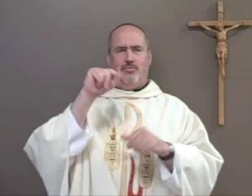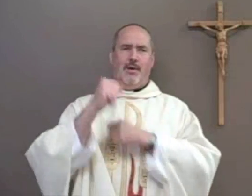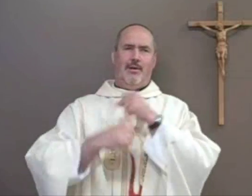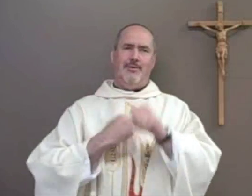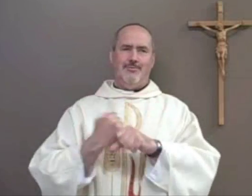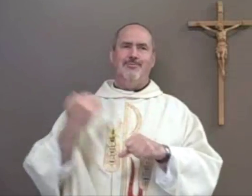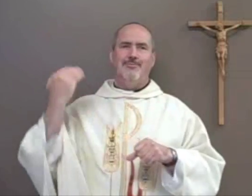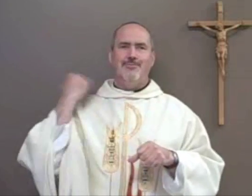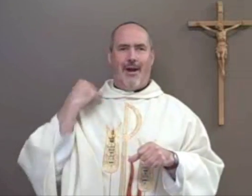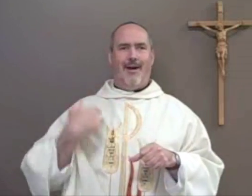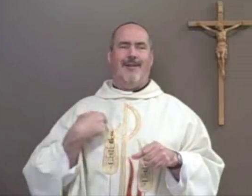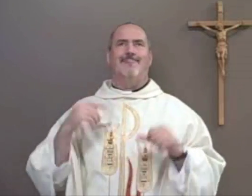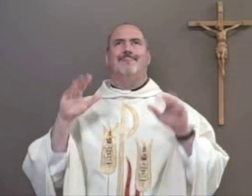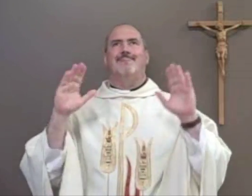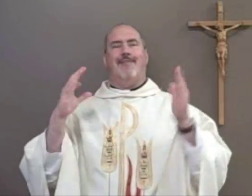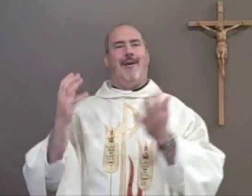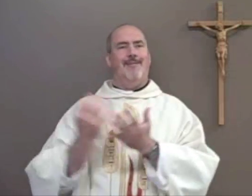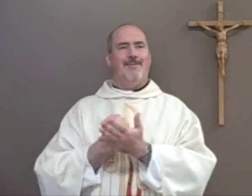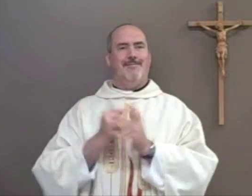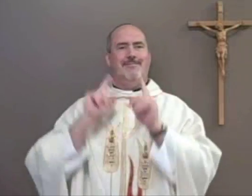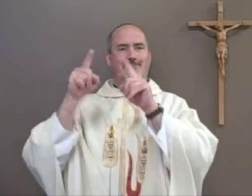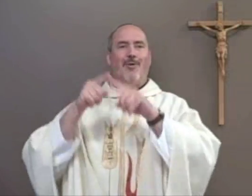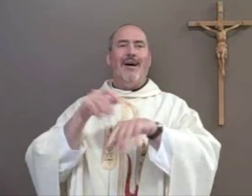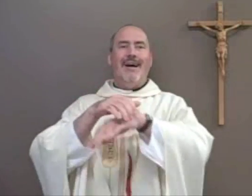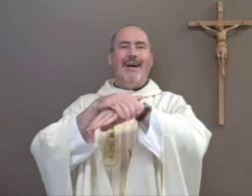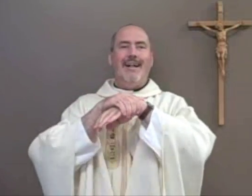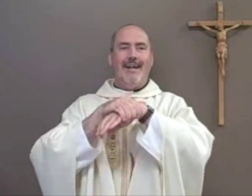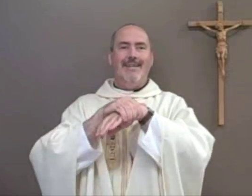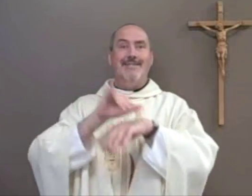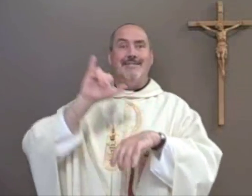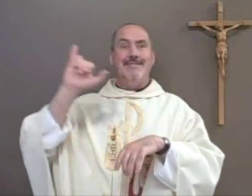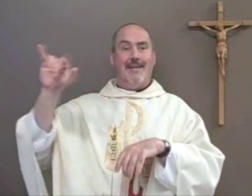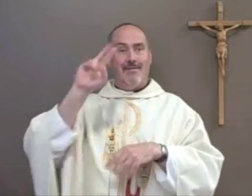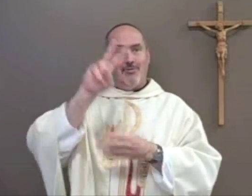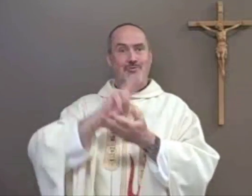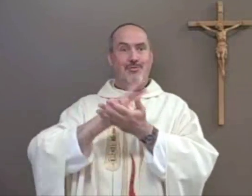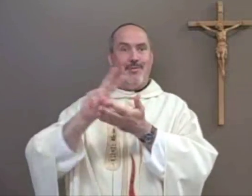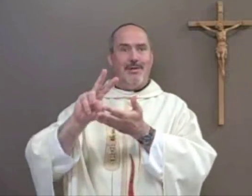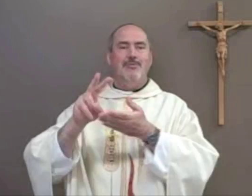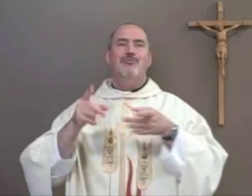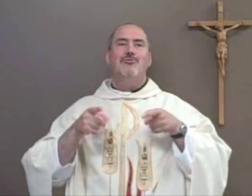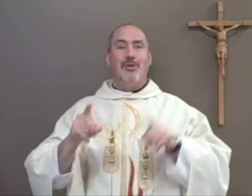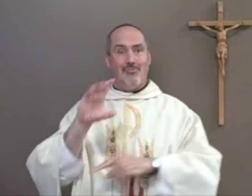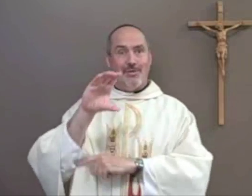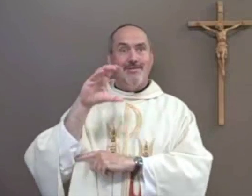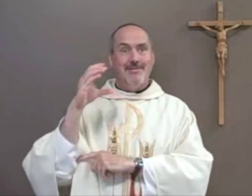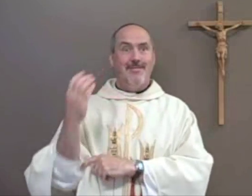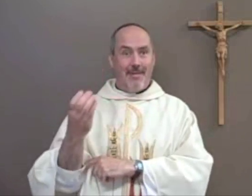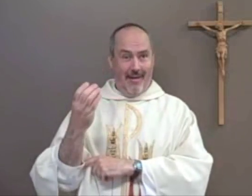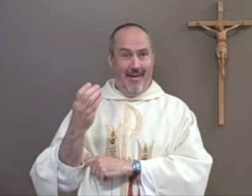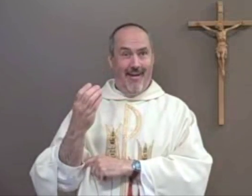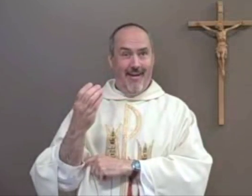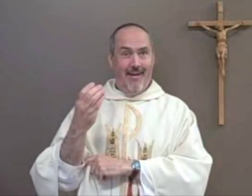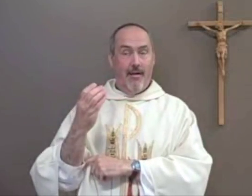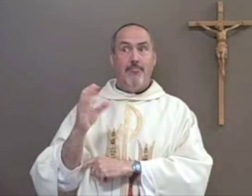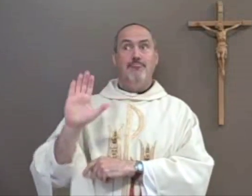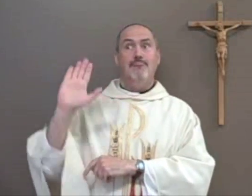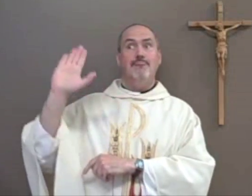a little over 20 years ago I had the wonderful opportunity to spend two weeks over the holidays in Great Britain